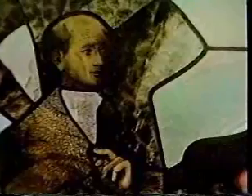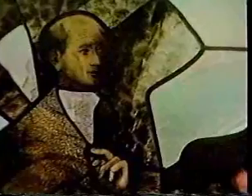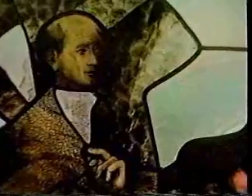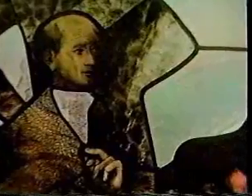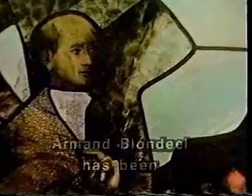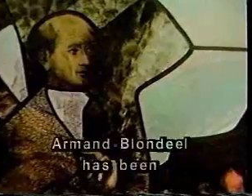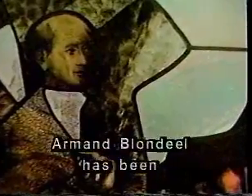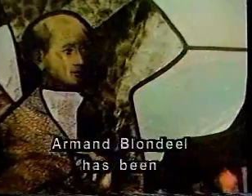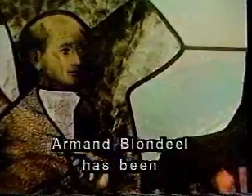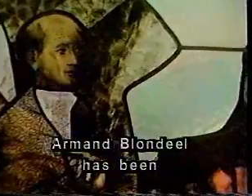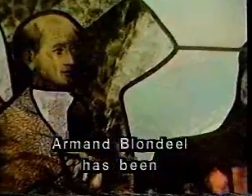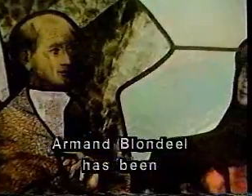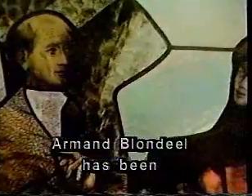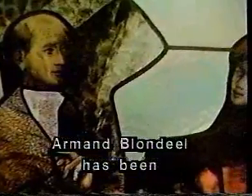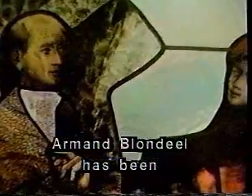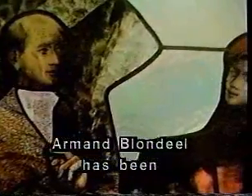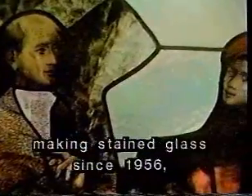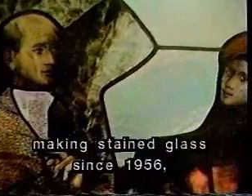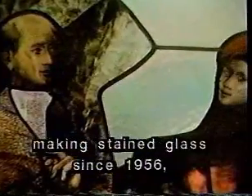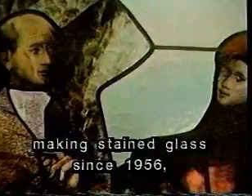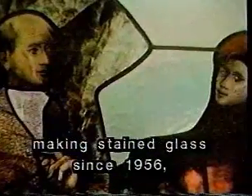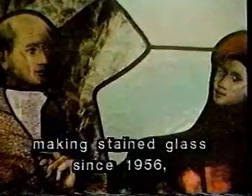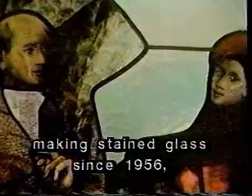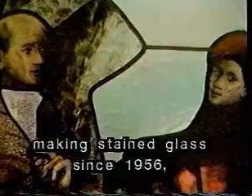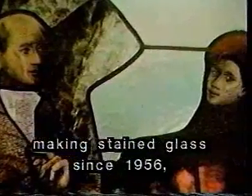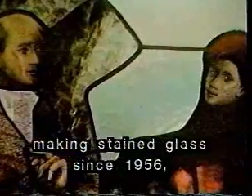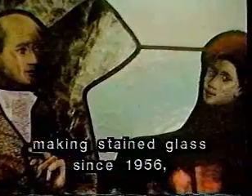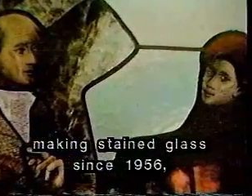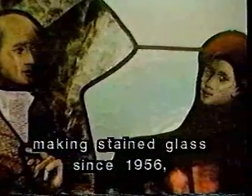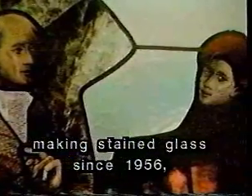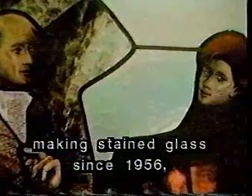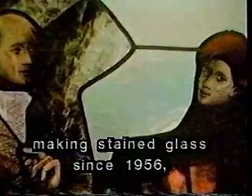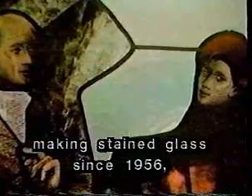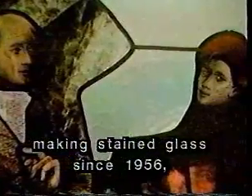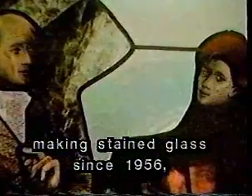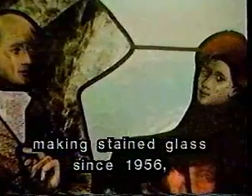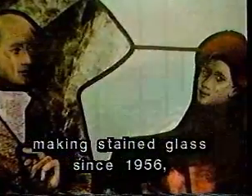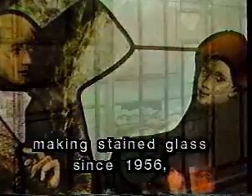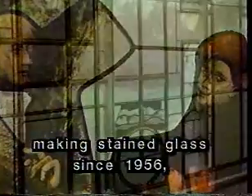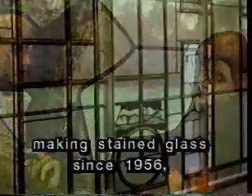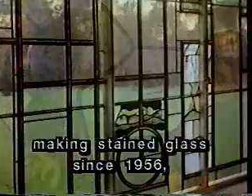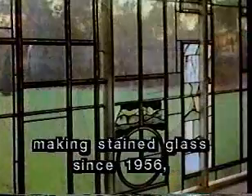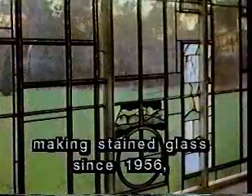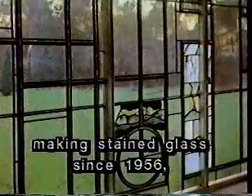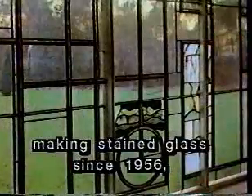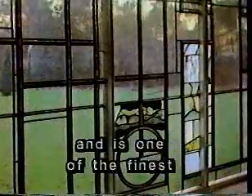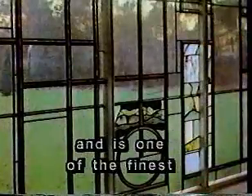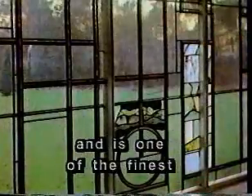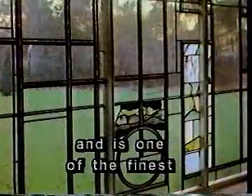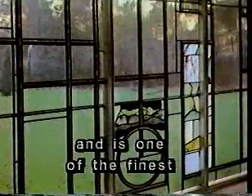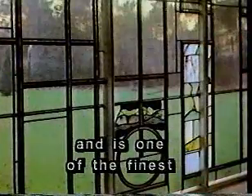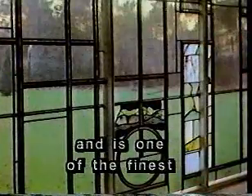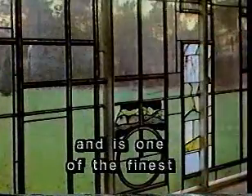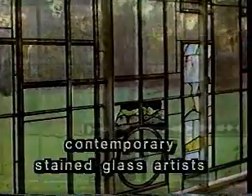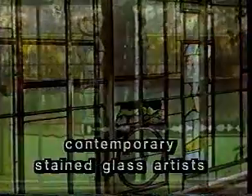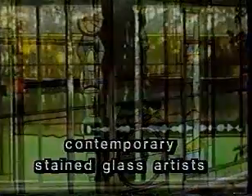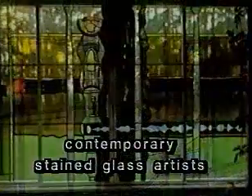Armand Blondiel has been making stained glass since 1956 and is one of the finest contemporary